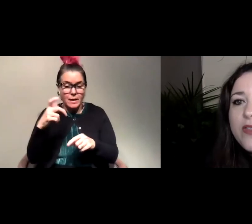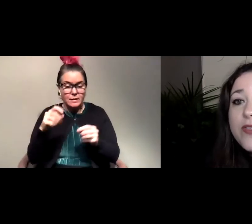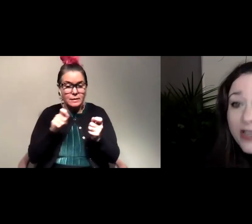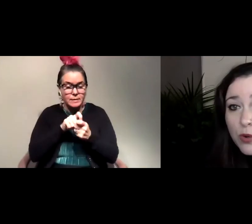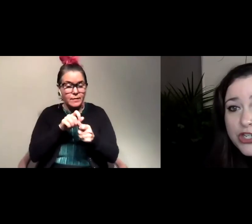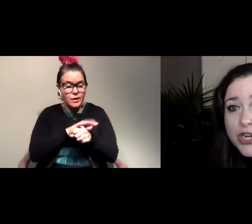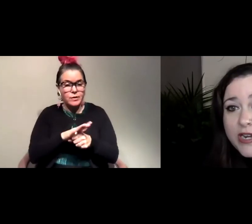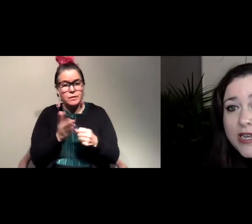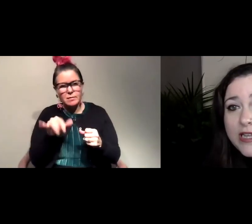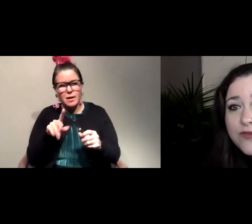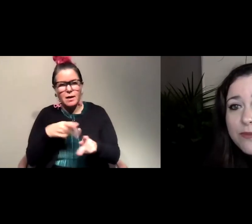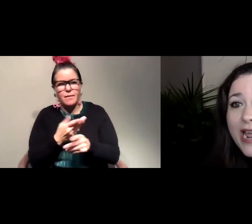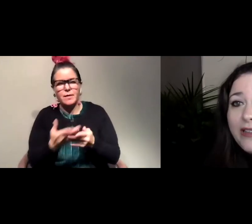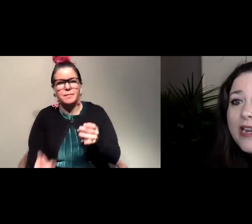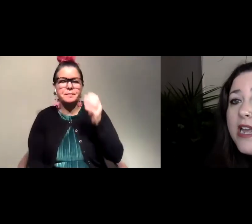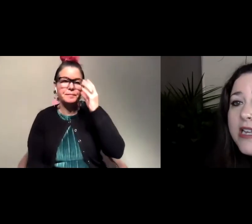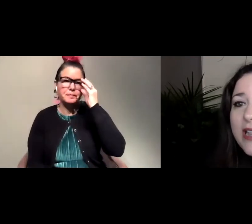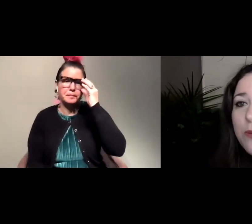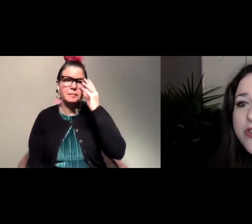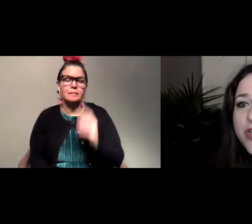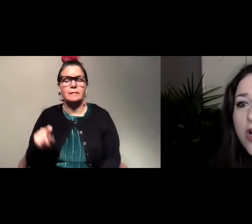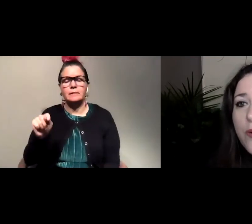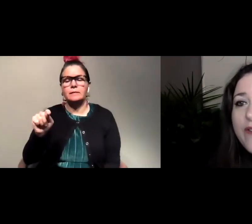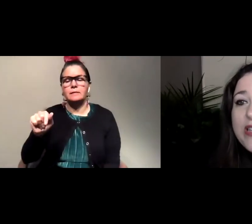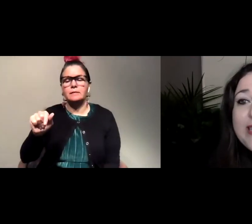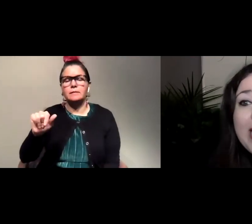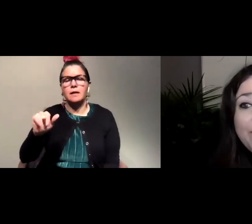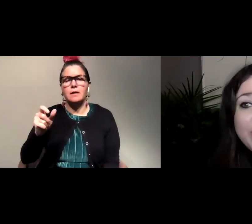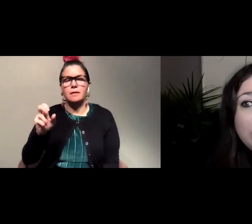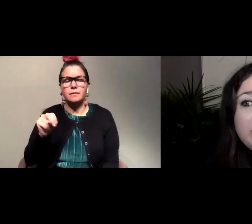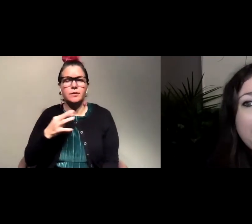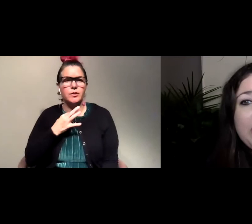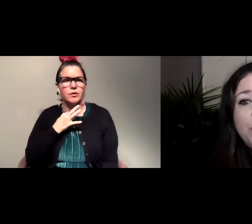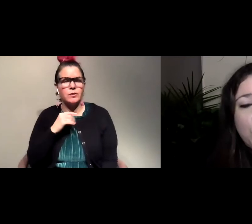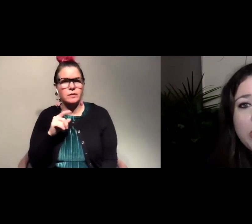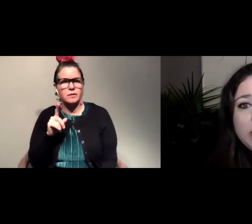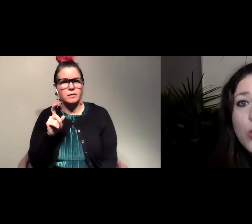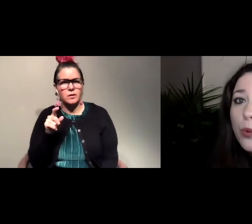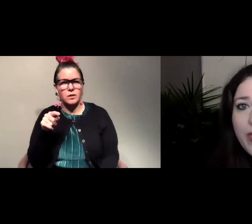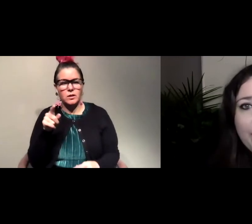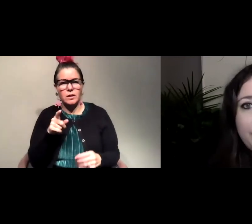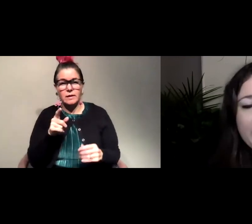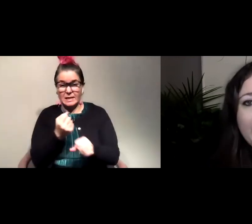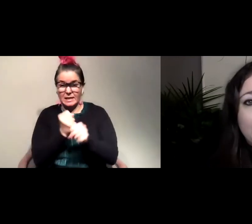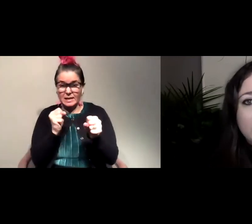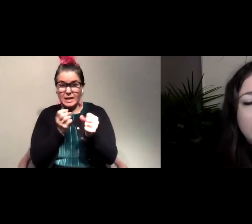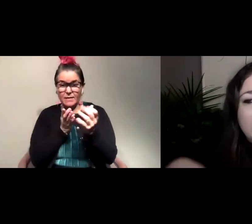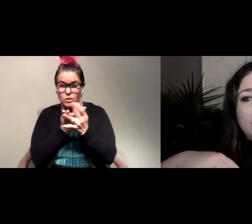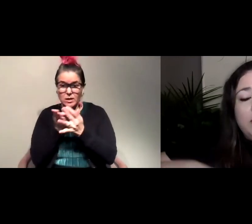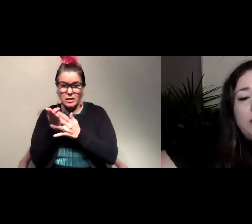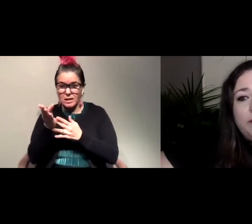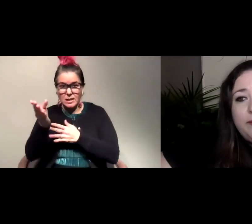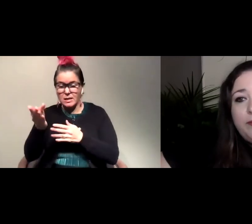Um, the next question is from Talyn. Talyn wants to know if it's safe to go deep into the woods, or will that hurt the animals?